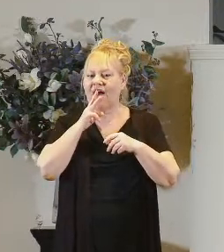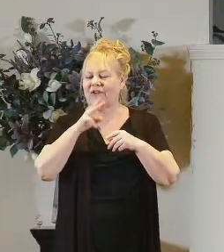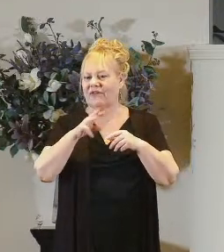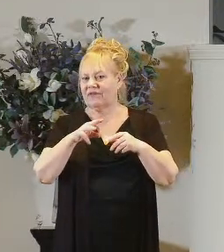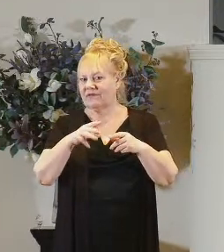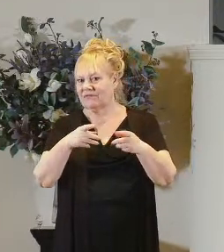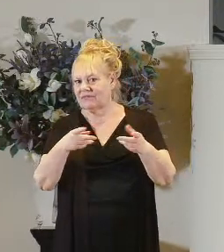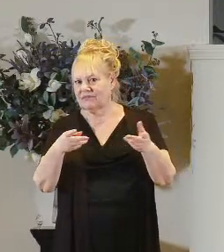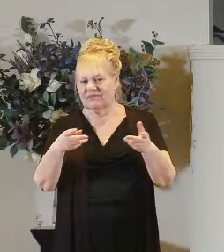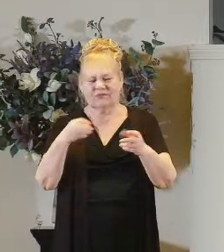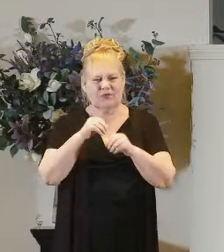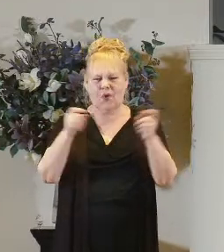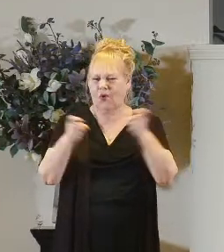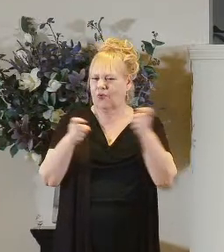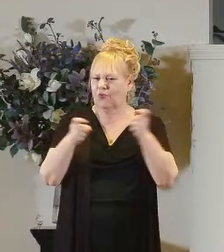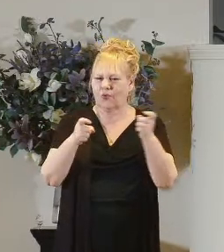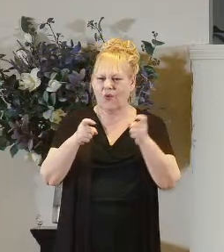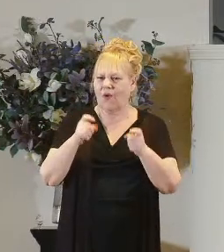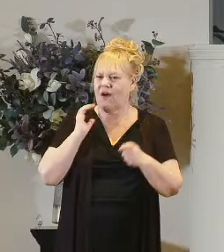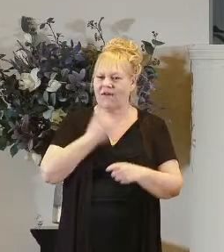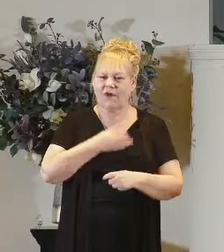no control over that whatsoever